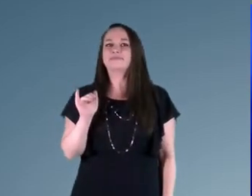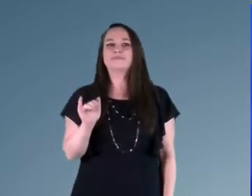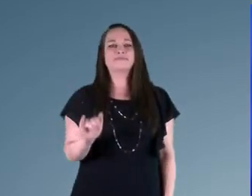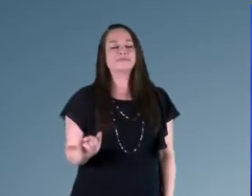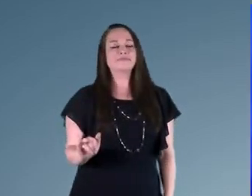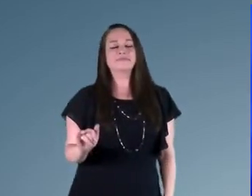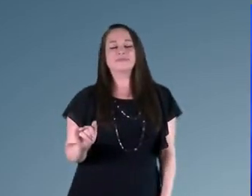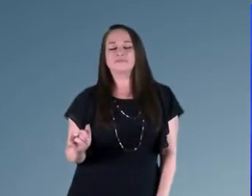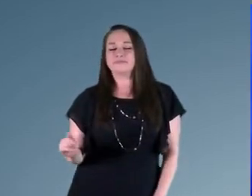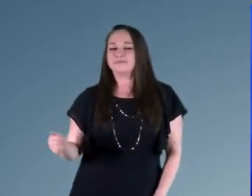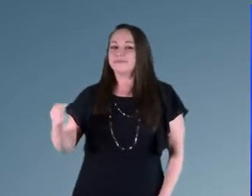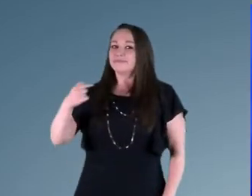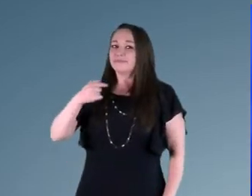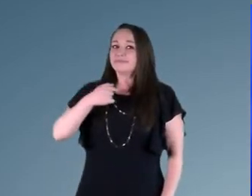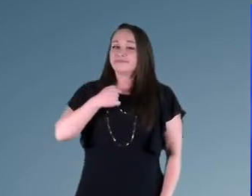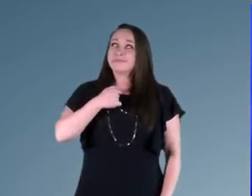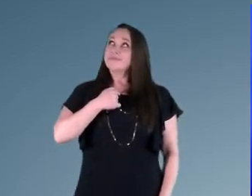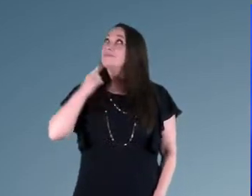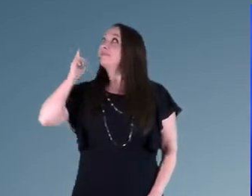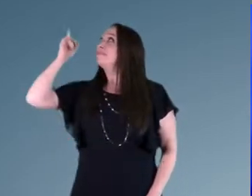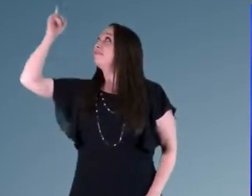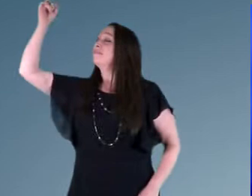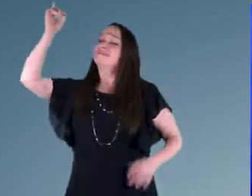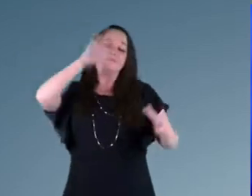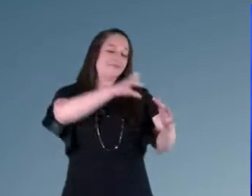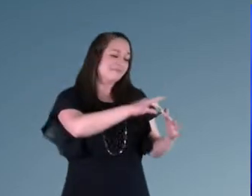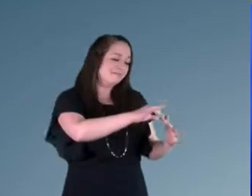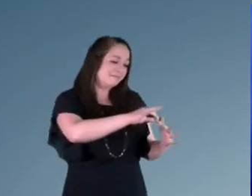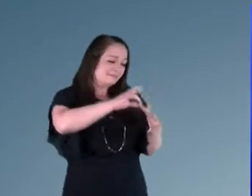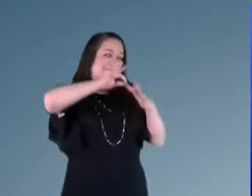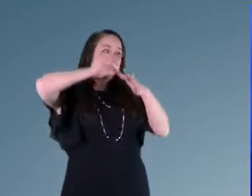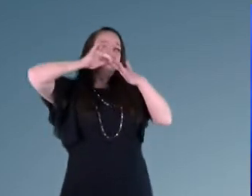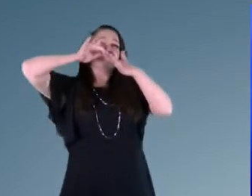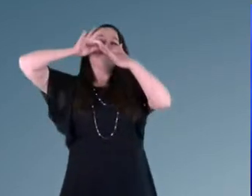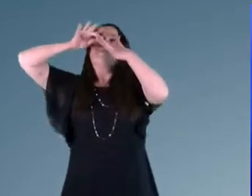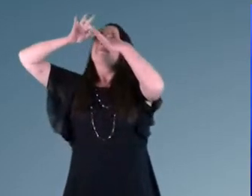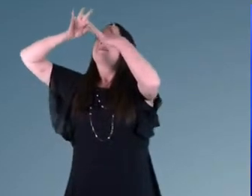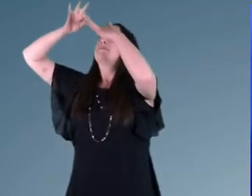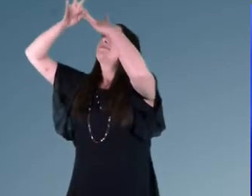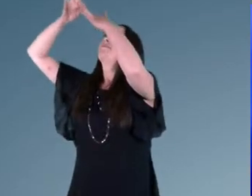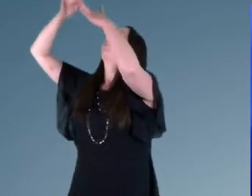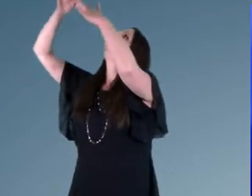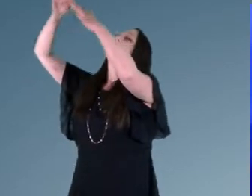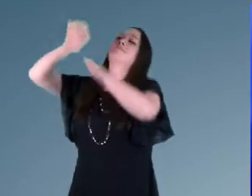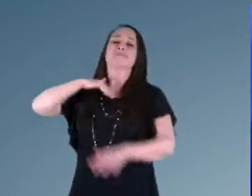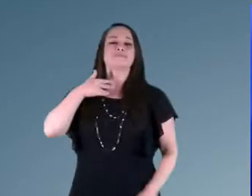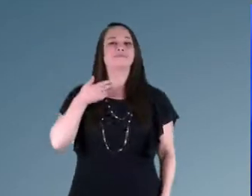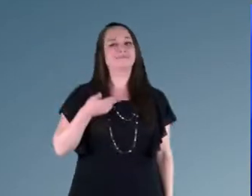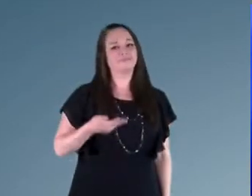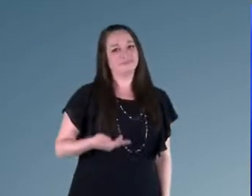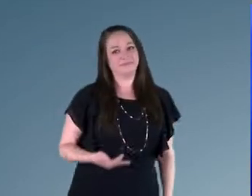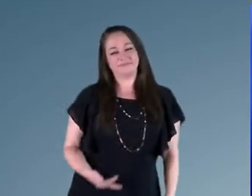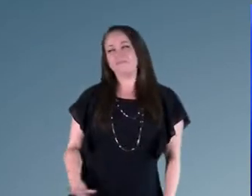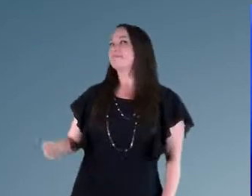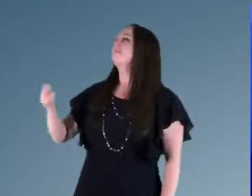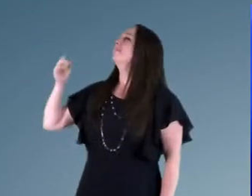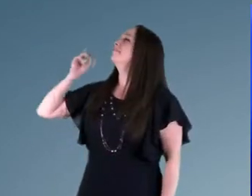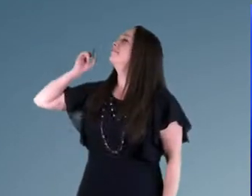I am chosen, not forsaken, I am who you say I